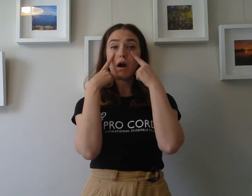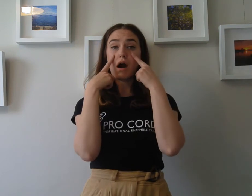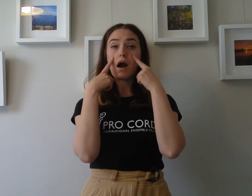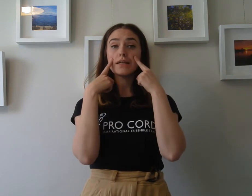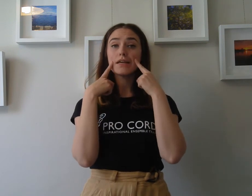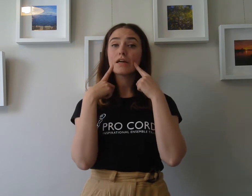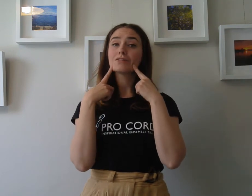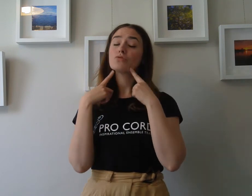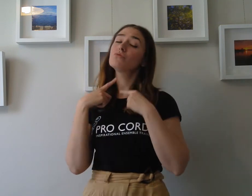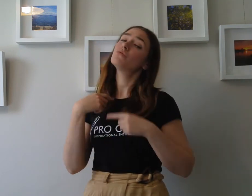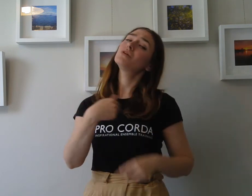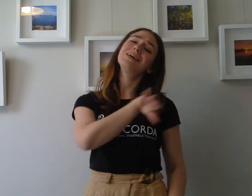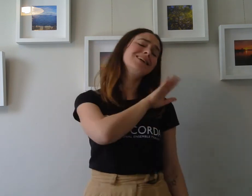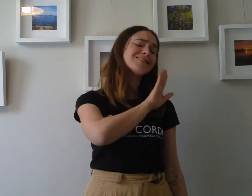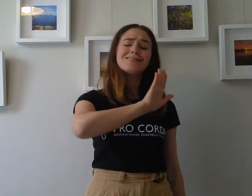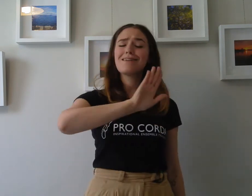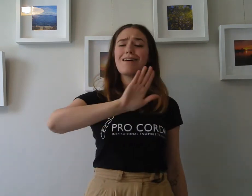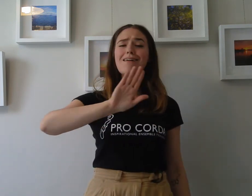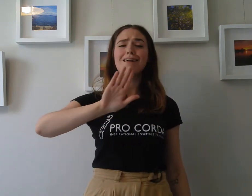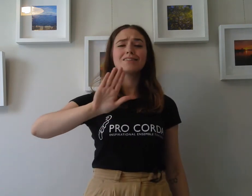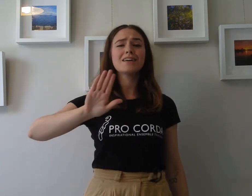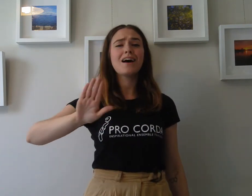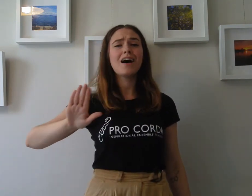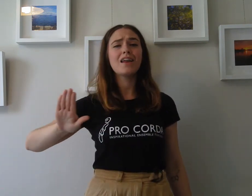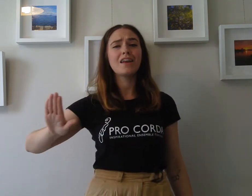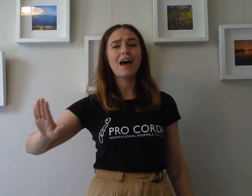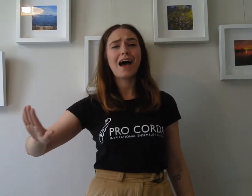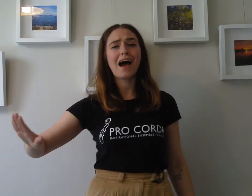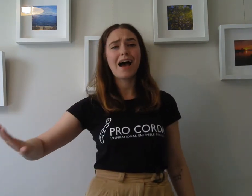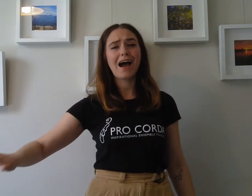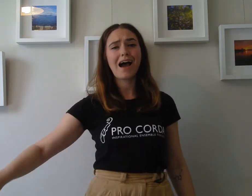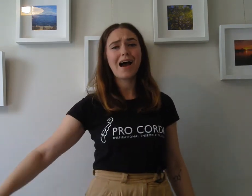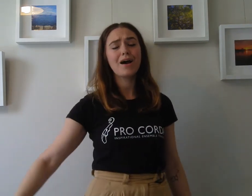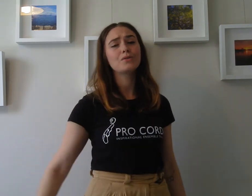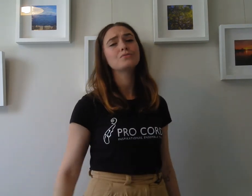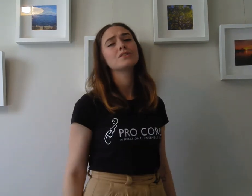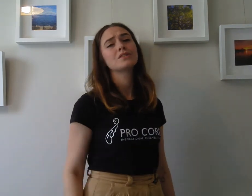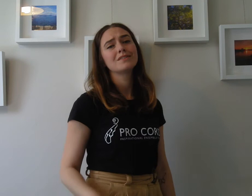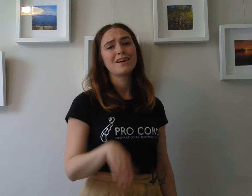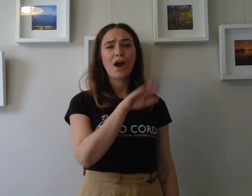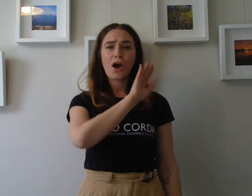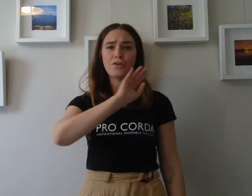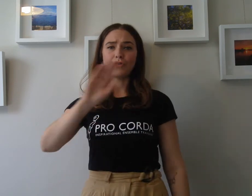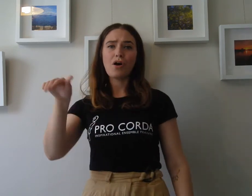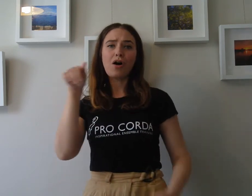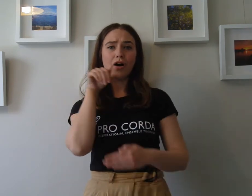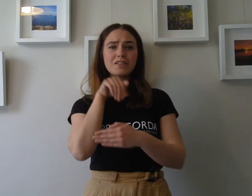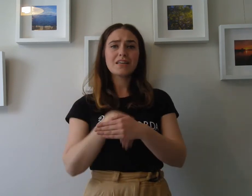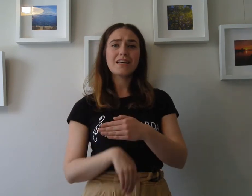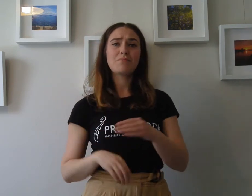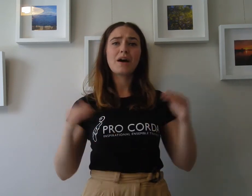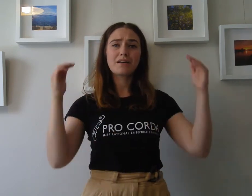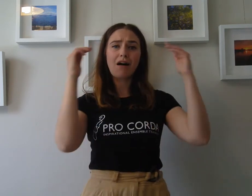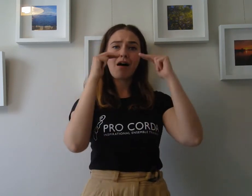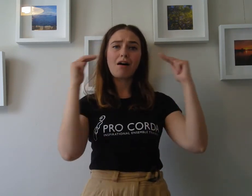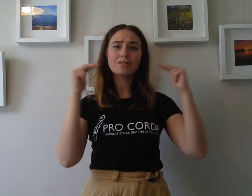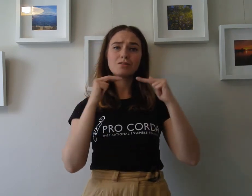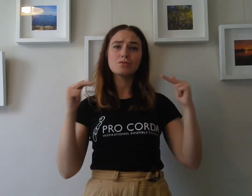Crying at all is not allowed Not in my castle